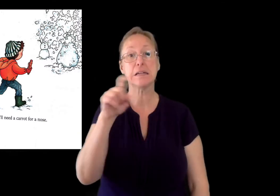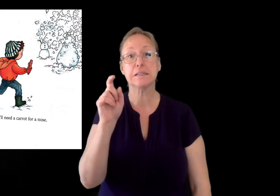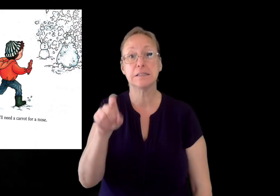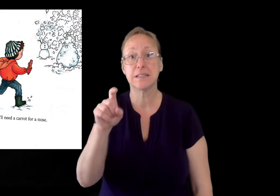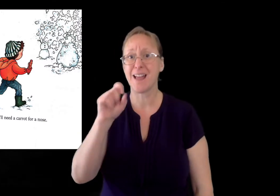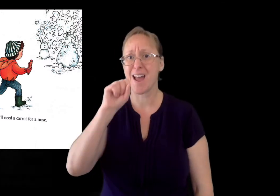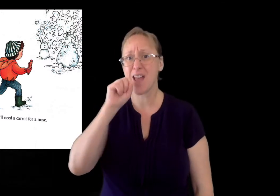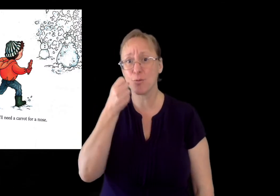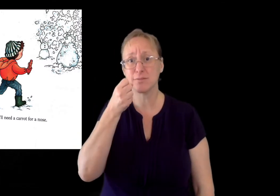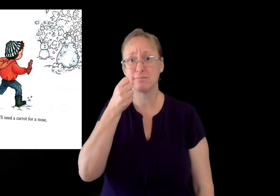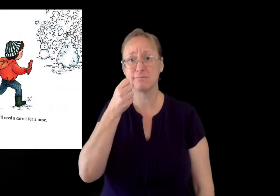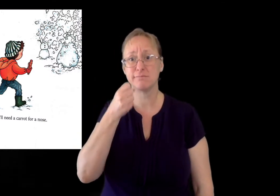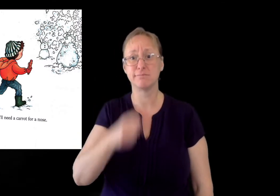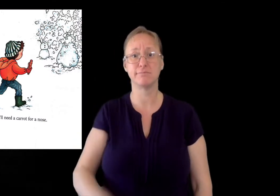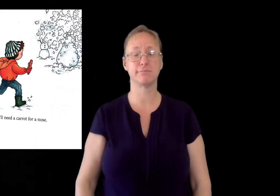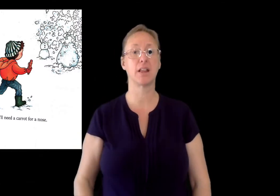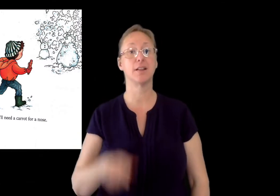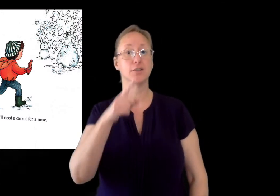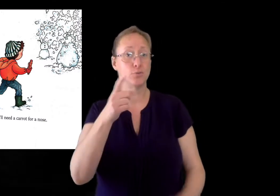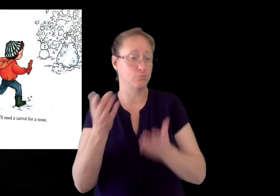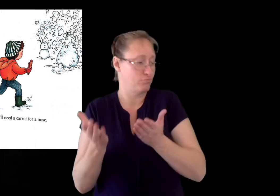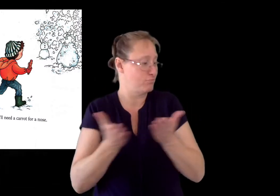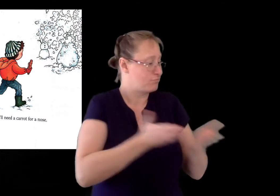Then, he'll need a carrot for a nose.